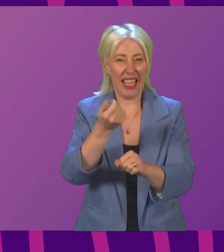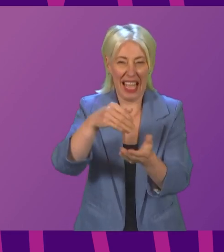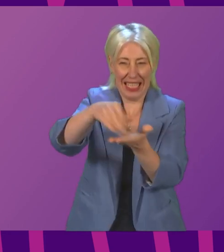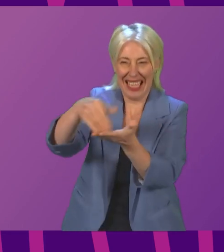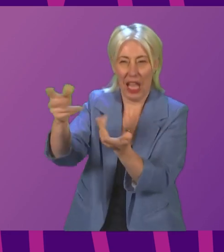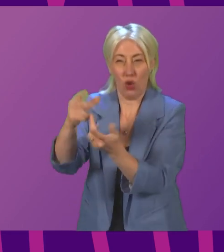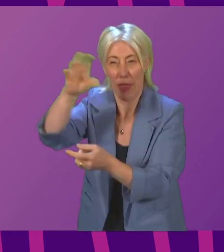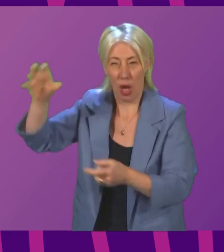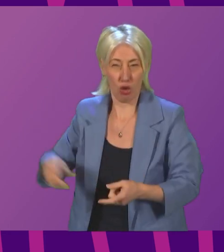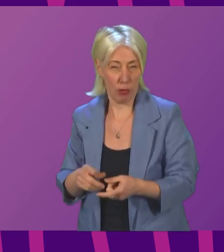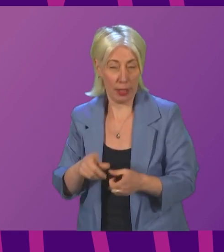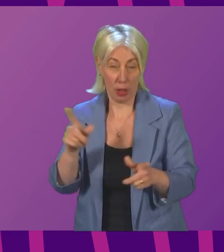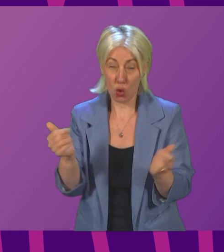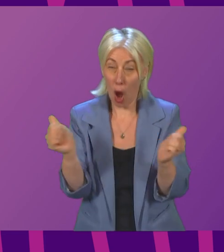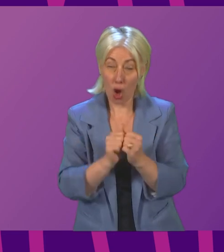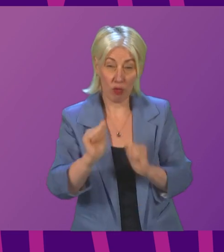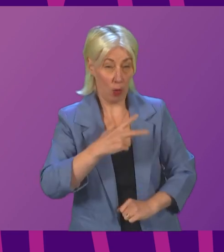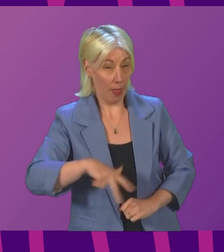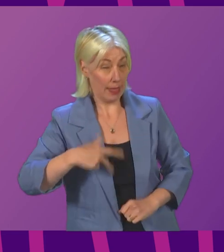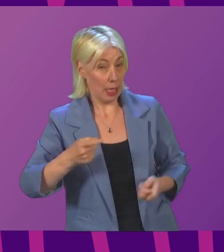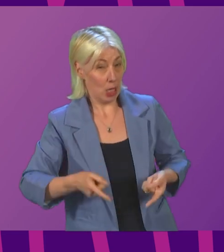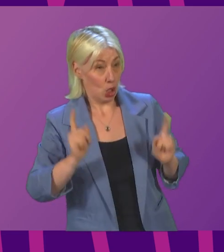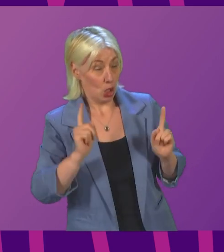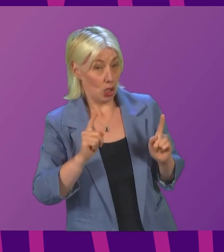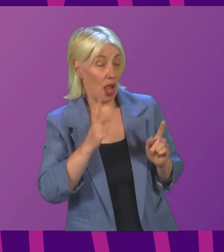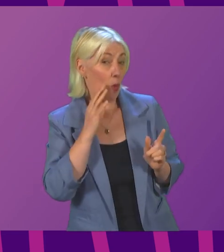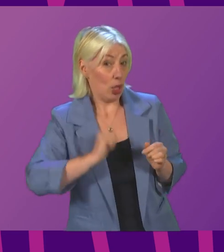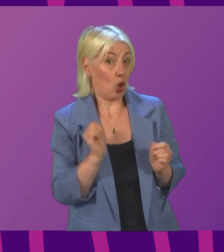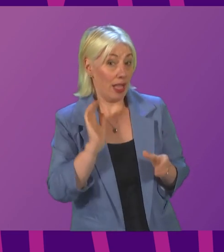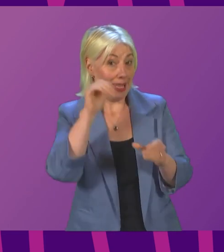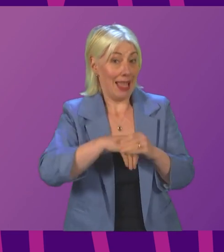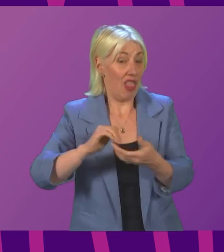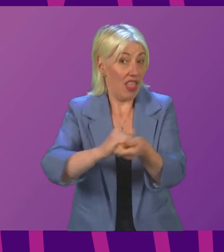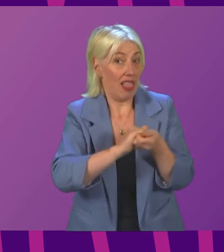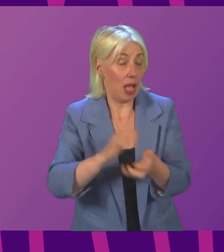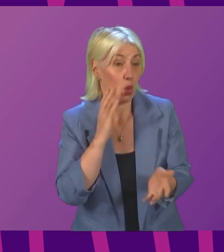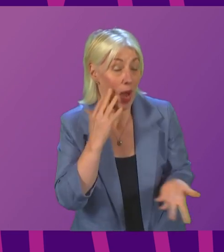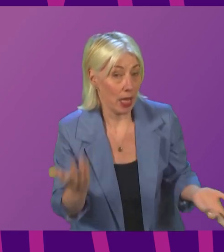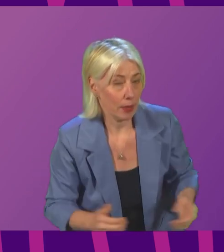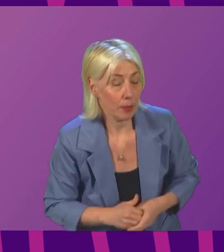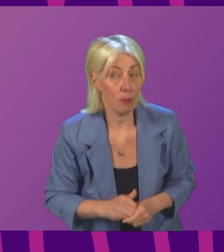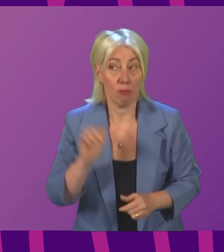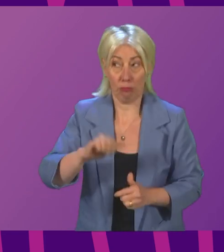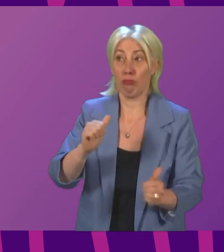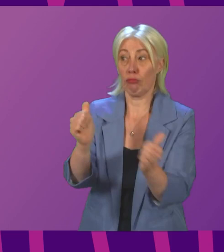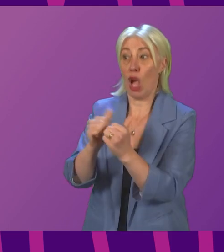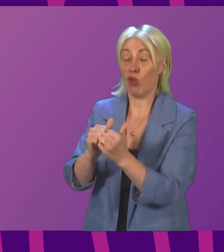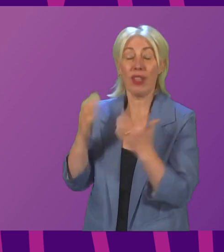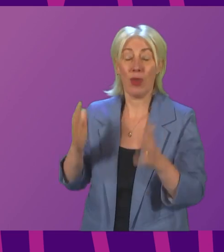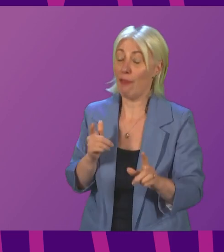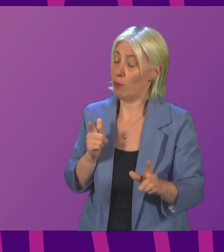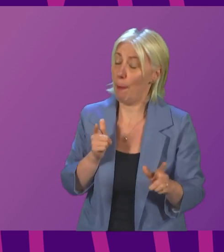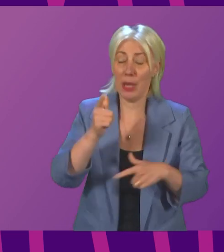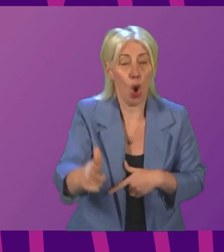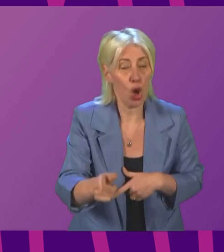minister agree with that perspective and when will Scotland join the alliance? First minister? I absolutely agree with the fact that we need to move beyond